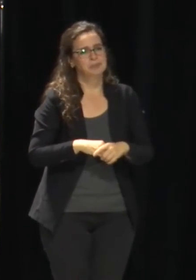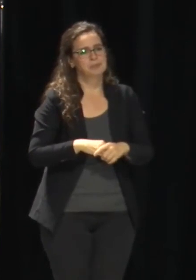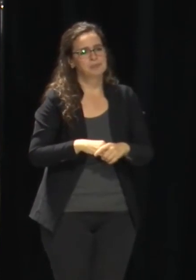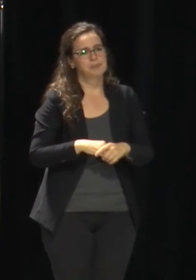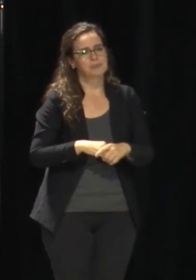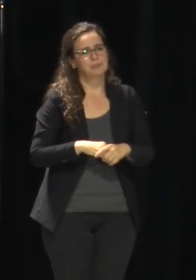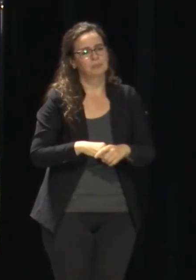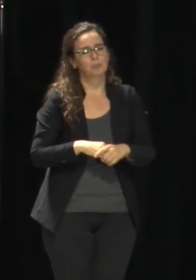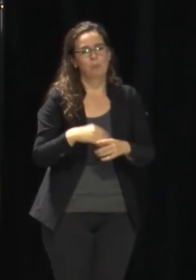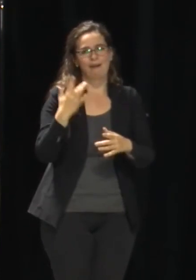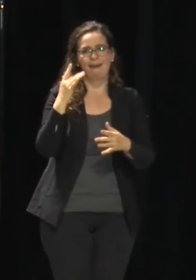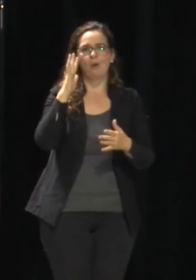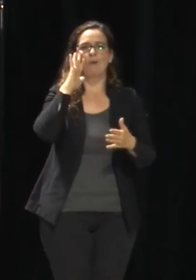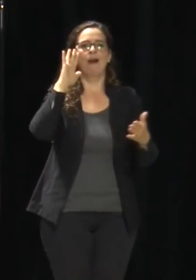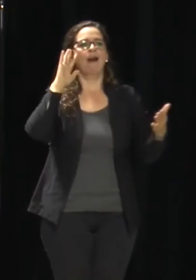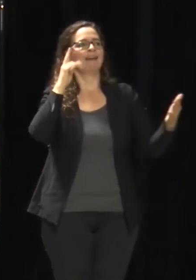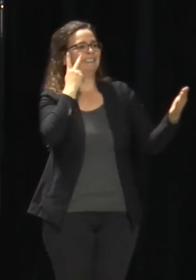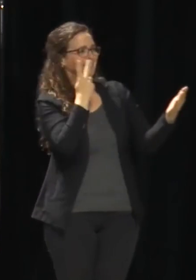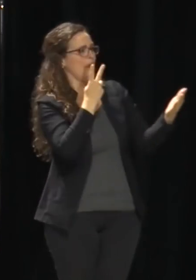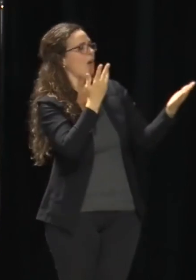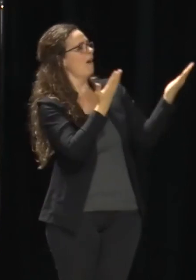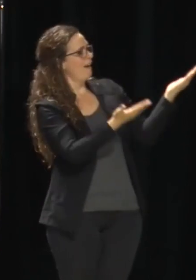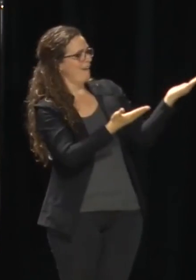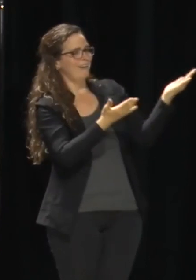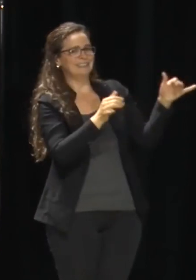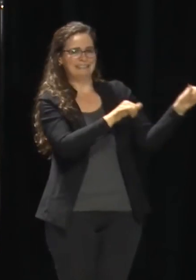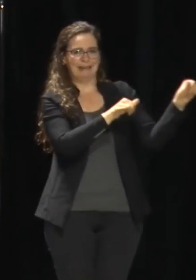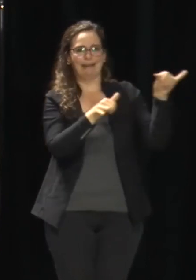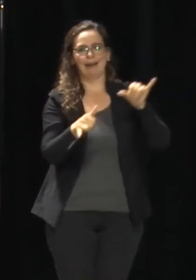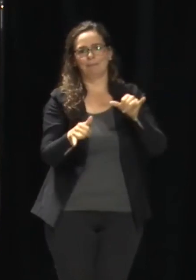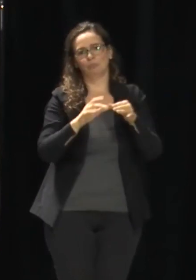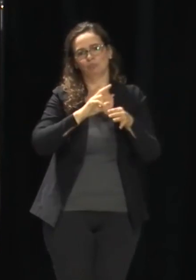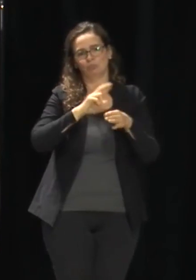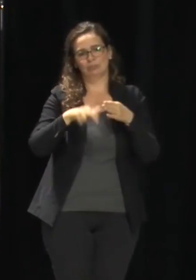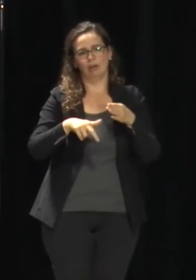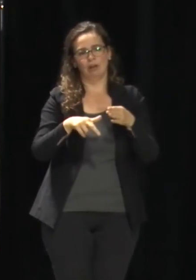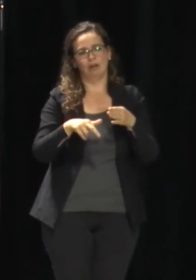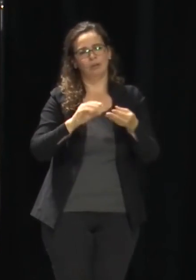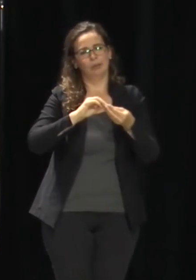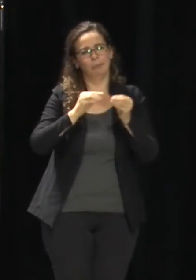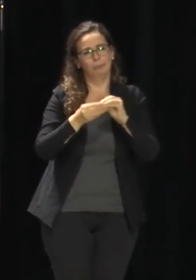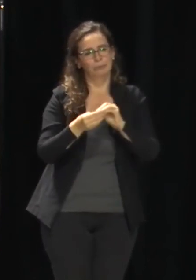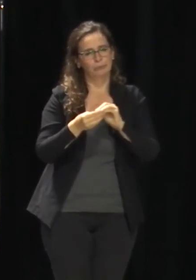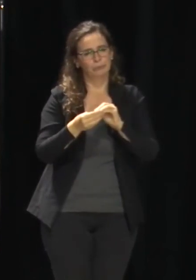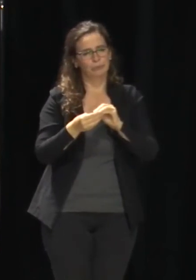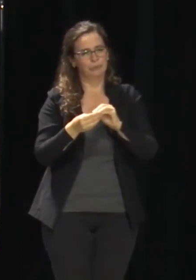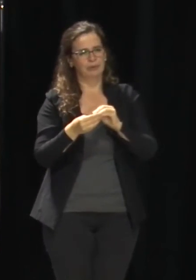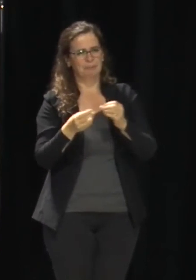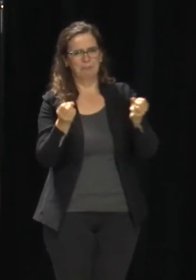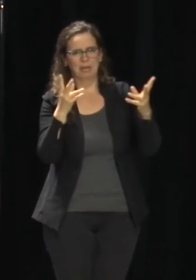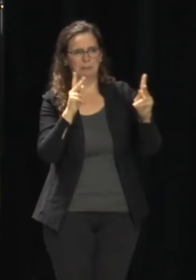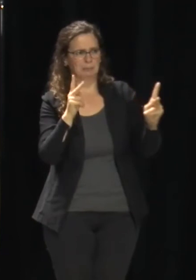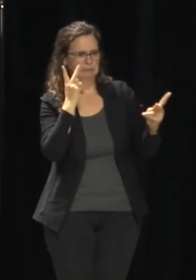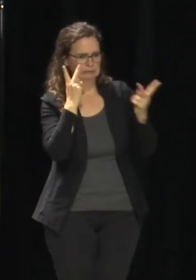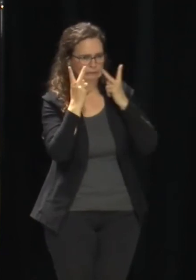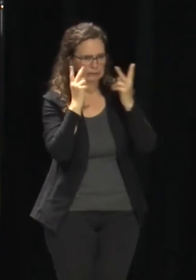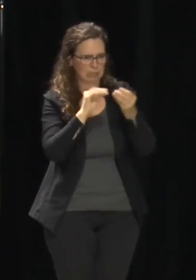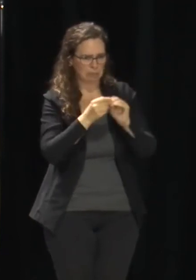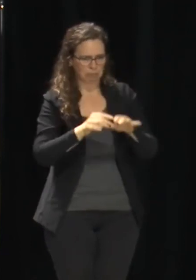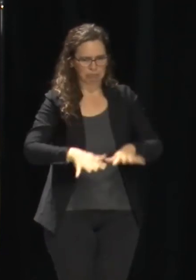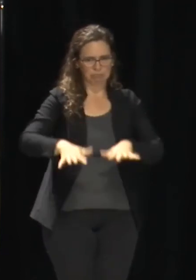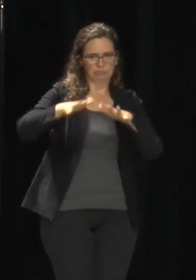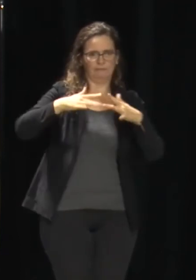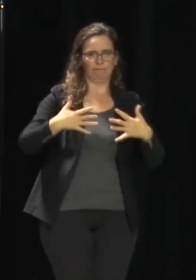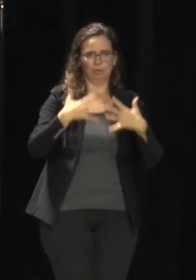Because, you know, when people see numbers, there's anxiety with it in this process. So